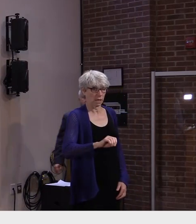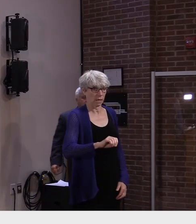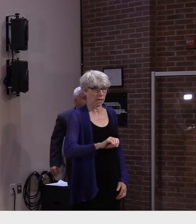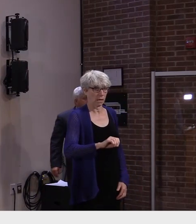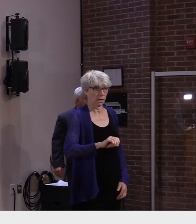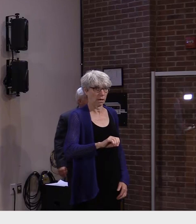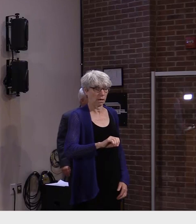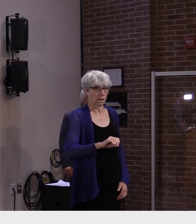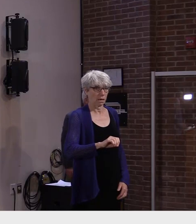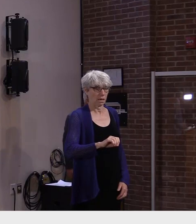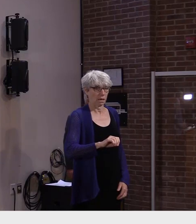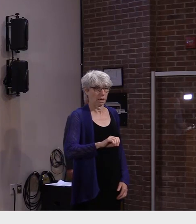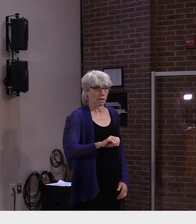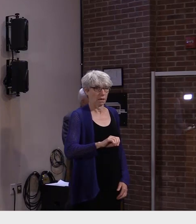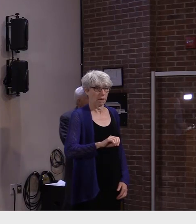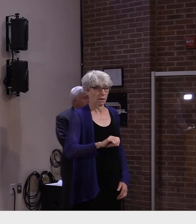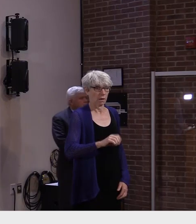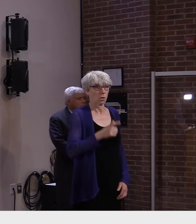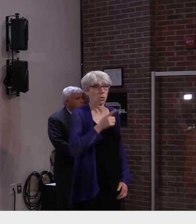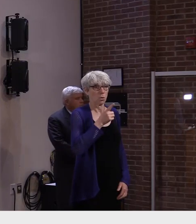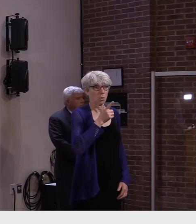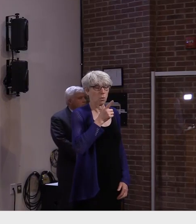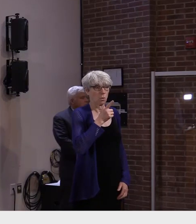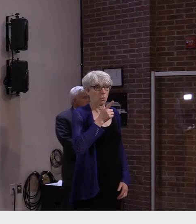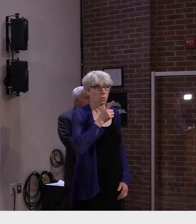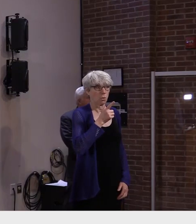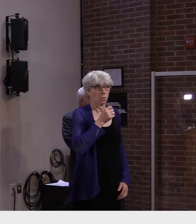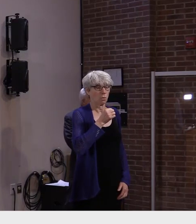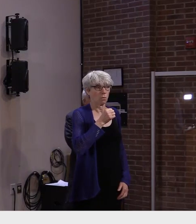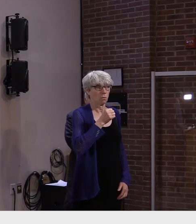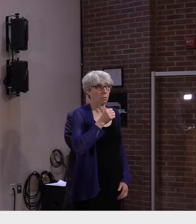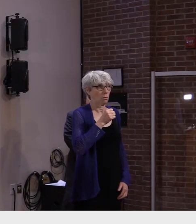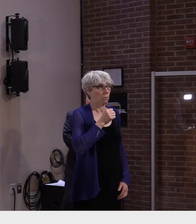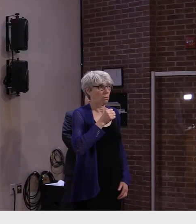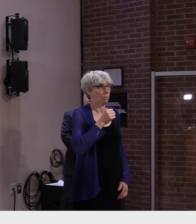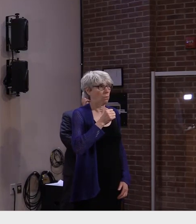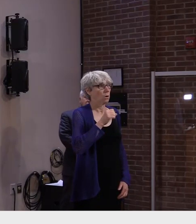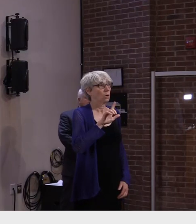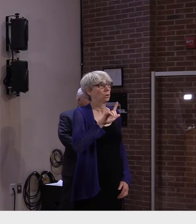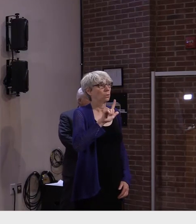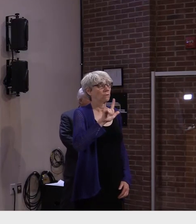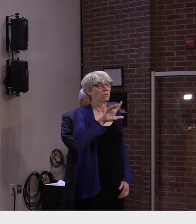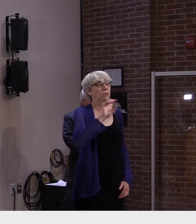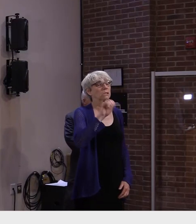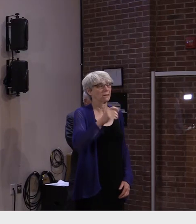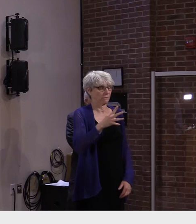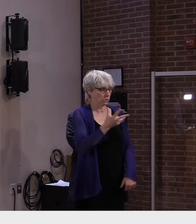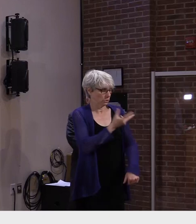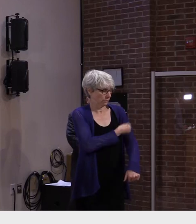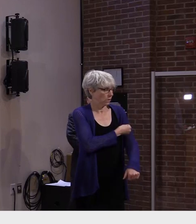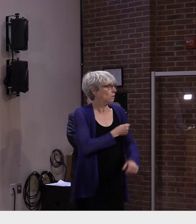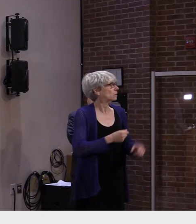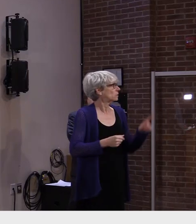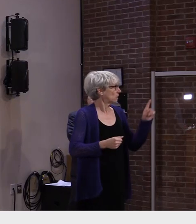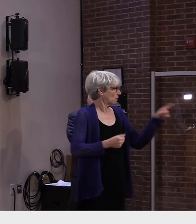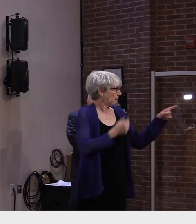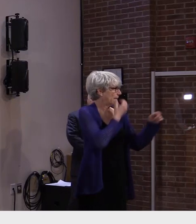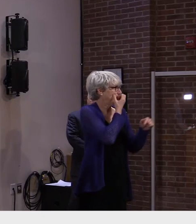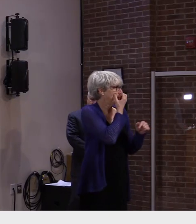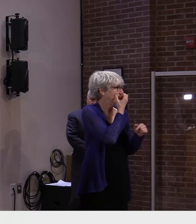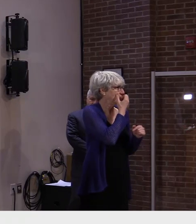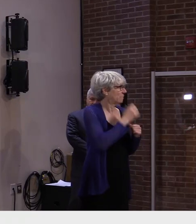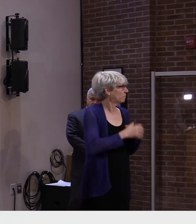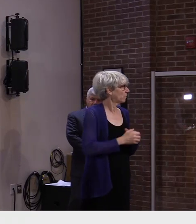eligible population to get vaccinated are unvaccinated. So what is your guidance to employers who